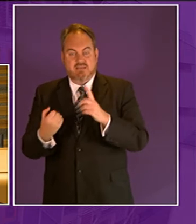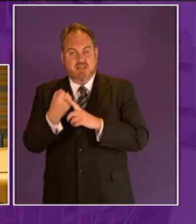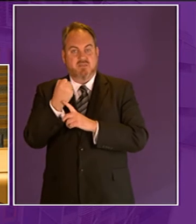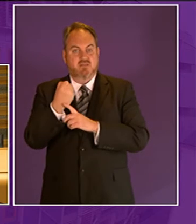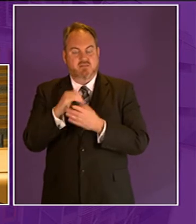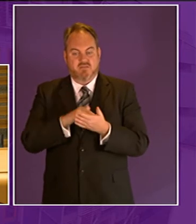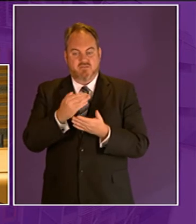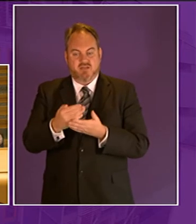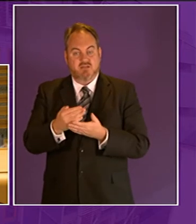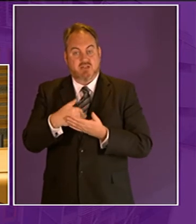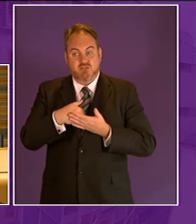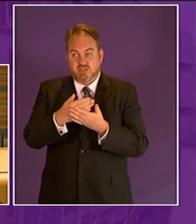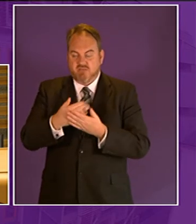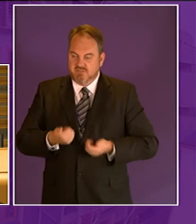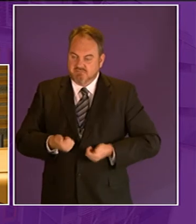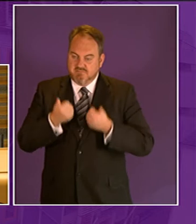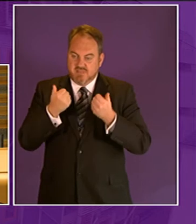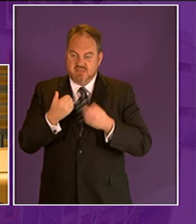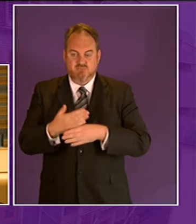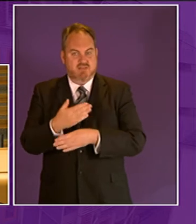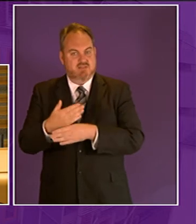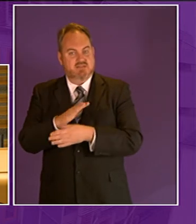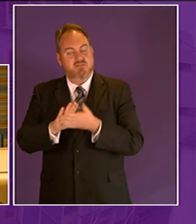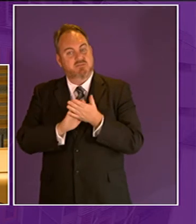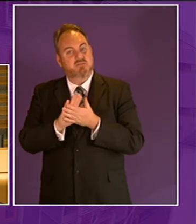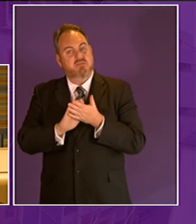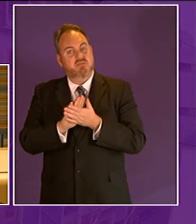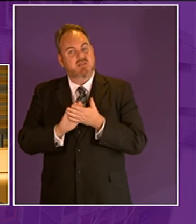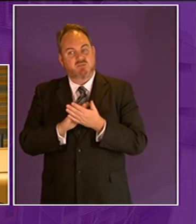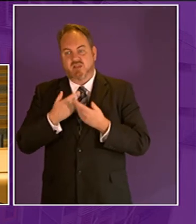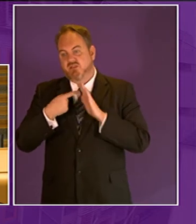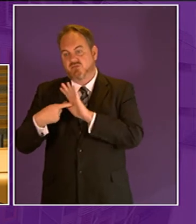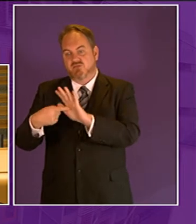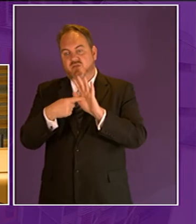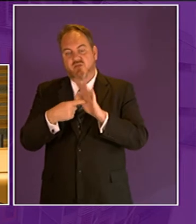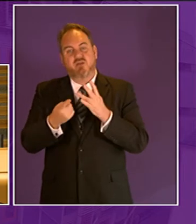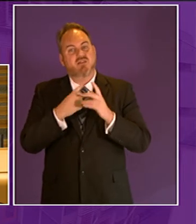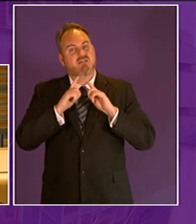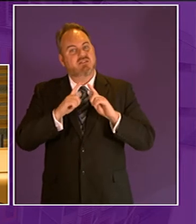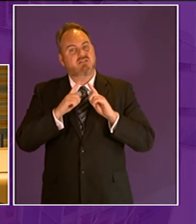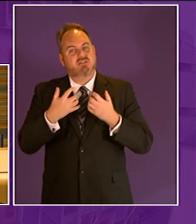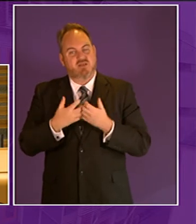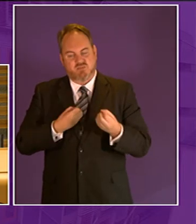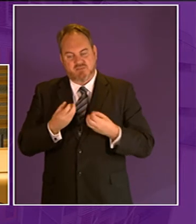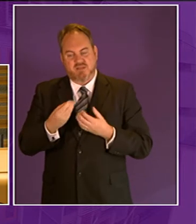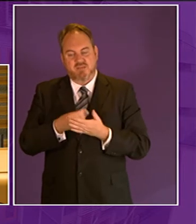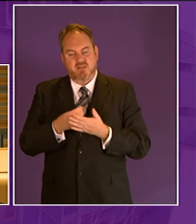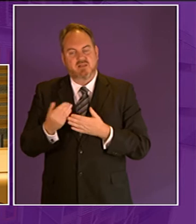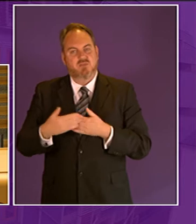practice can inform head teachers of alternative ways they could decide to spend the school's money my concern is like sporting